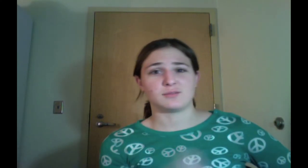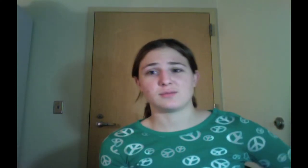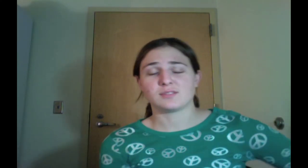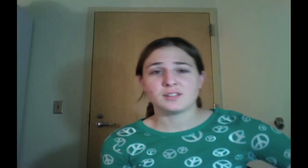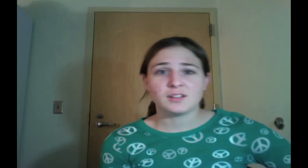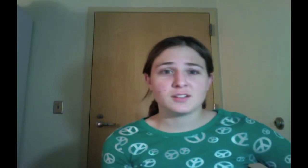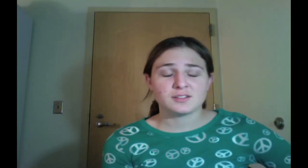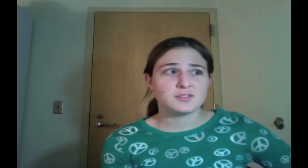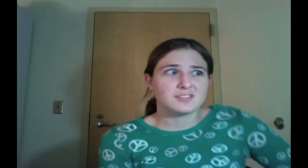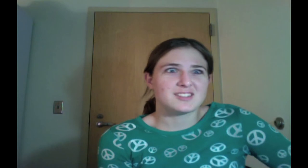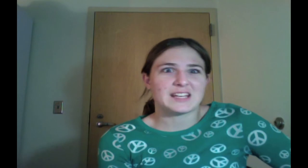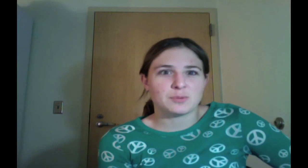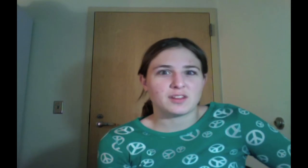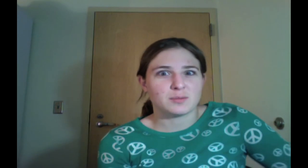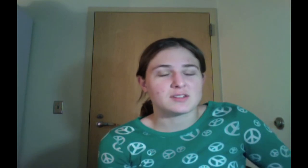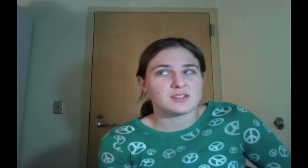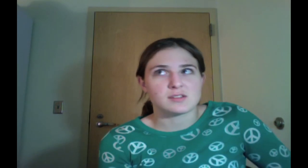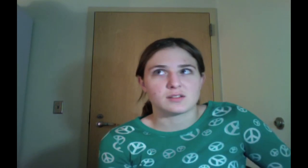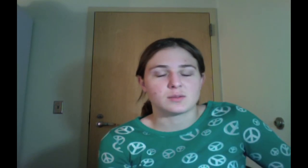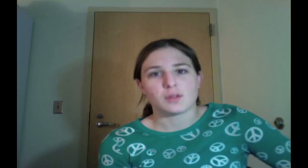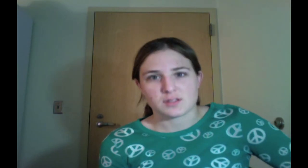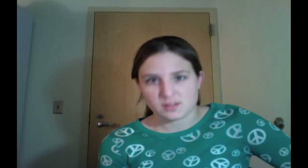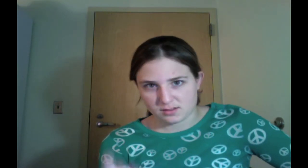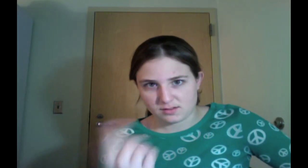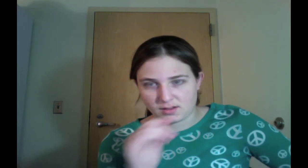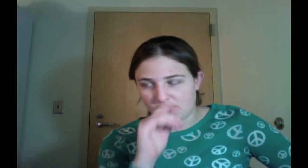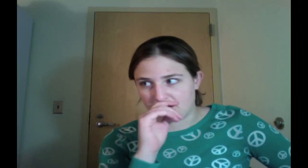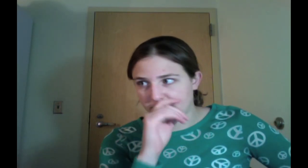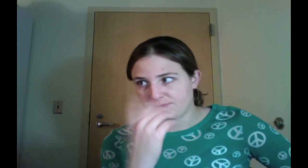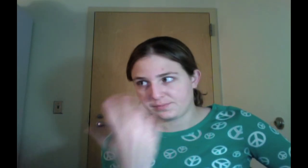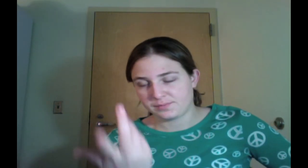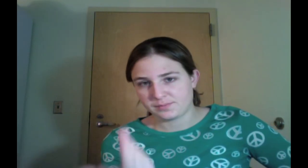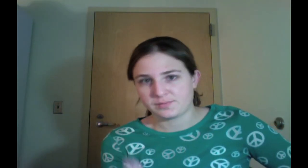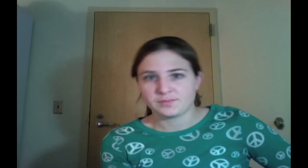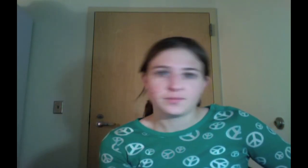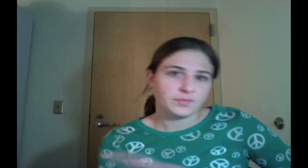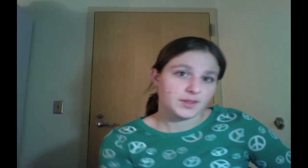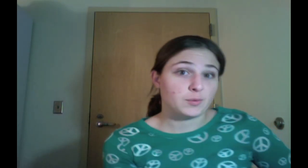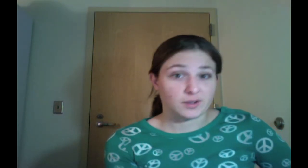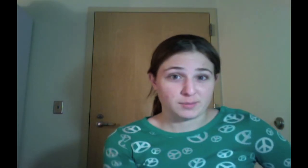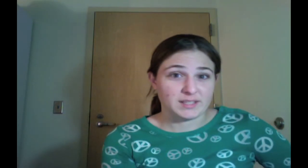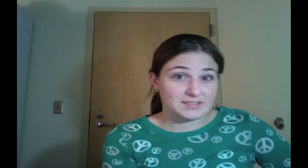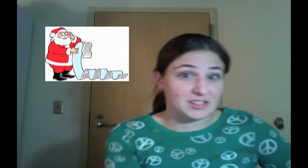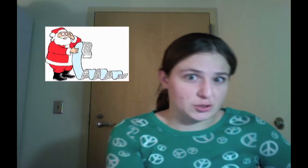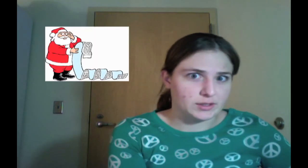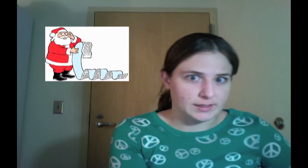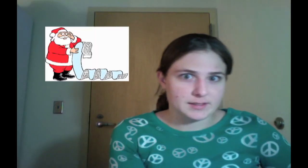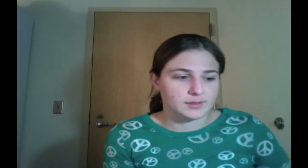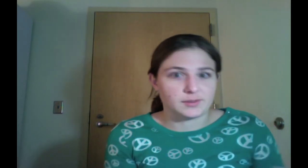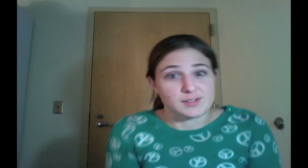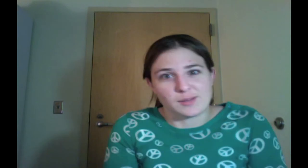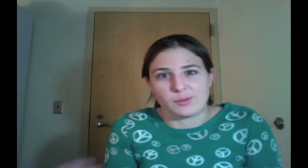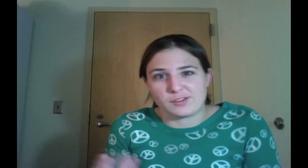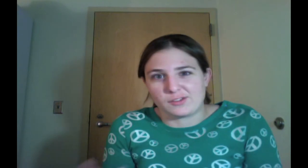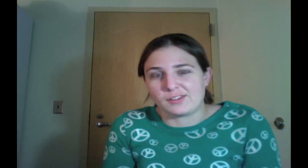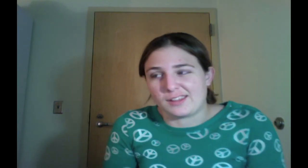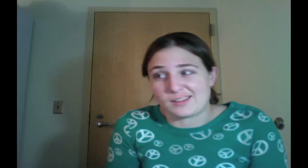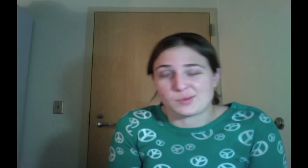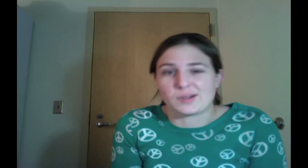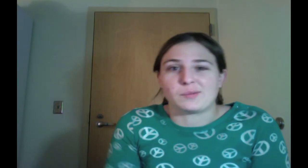you know, you should just side with him because he's going to win. Plus, you know, you want to be on the good list. If you side with the Turkey, that's probably going